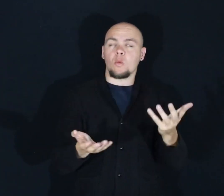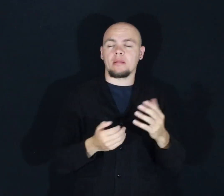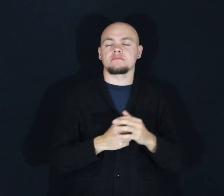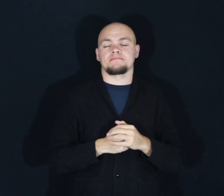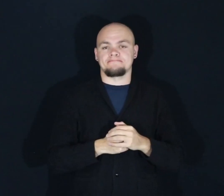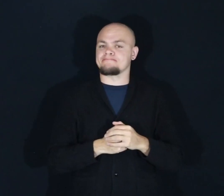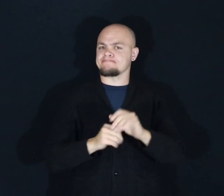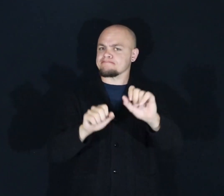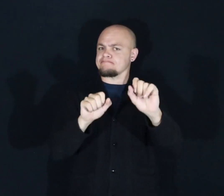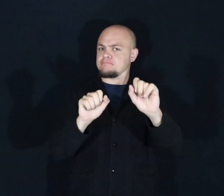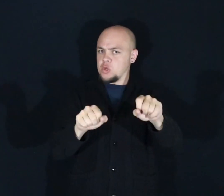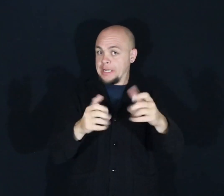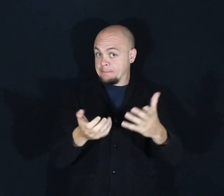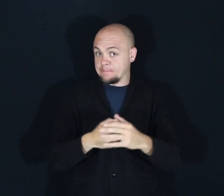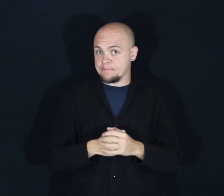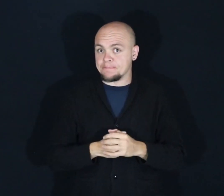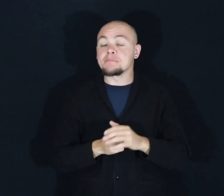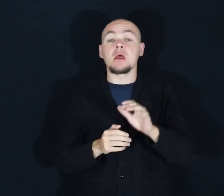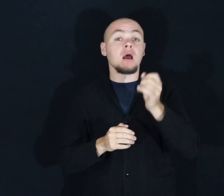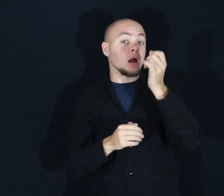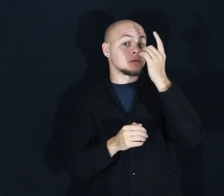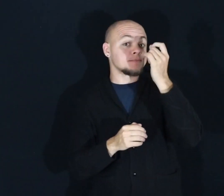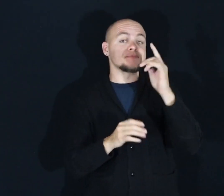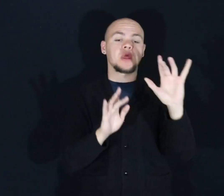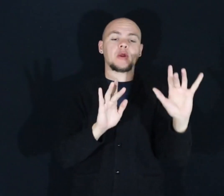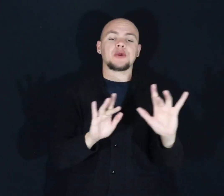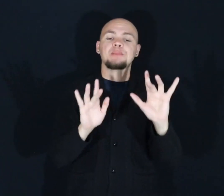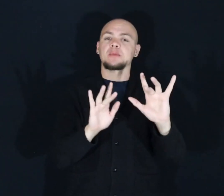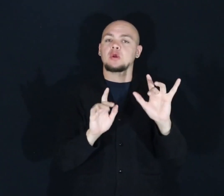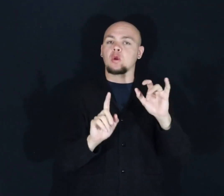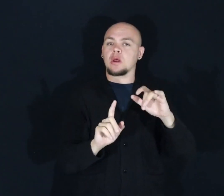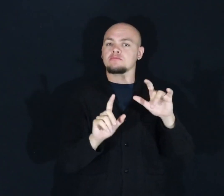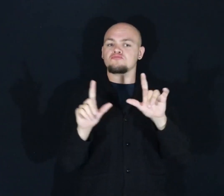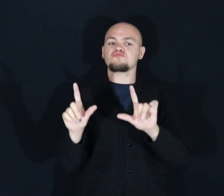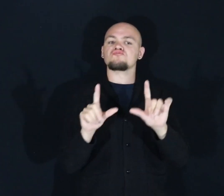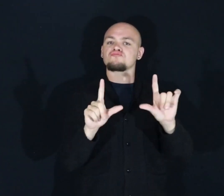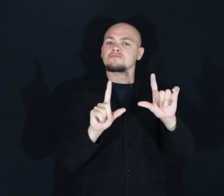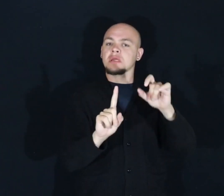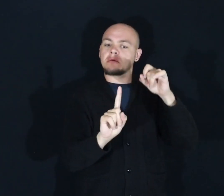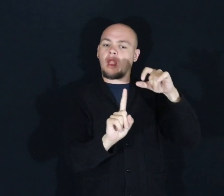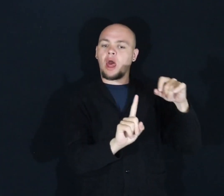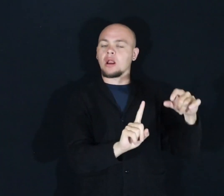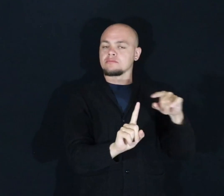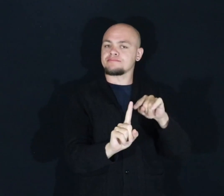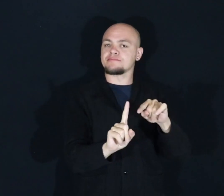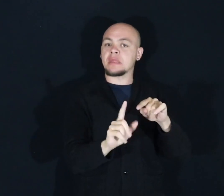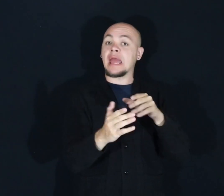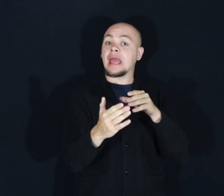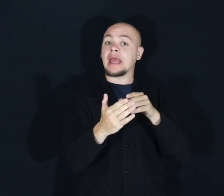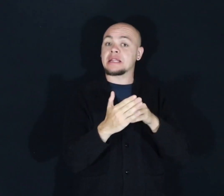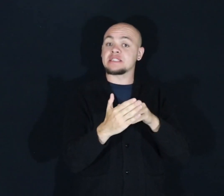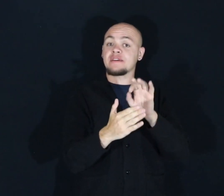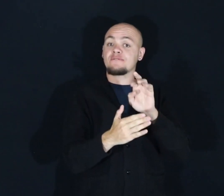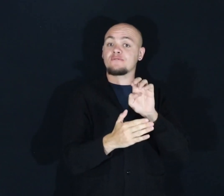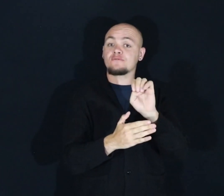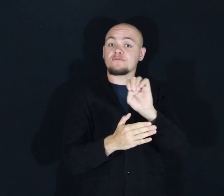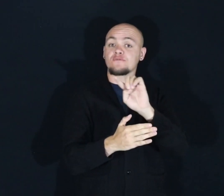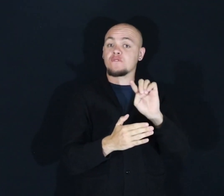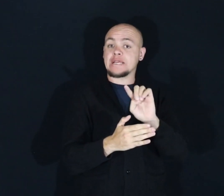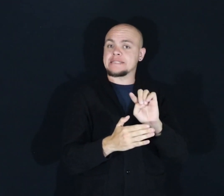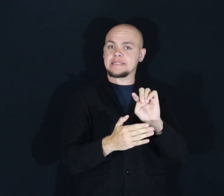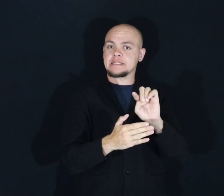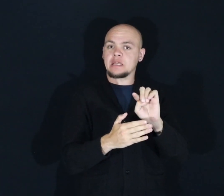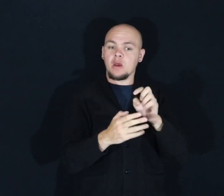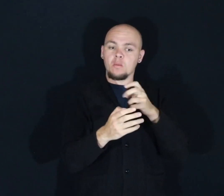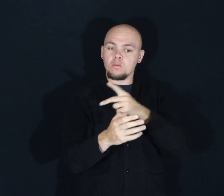we can. Computer simulations have shown that antifreeze proteins have specific structures that allow them to